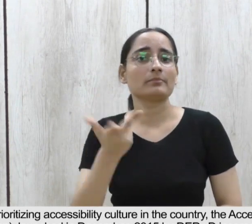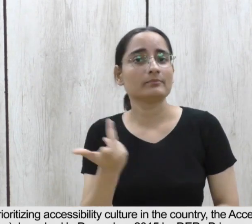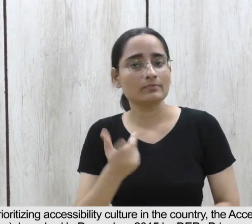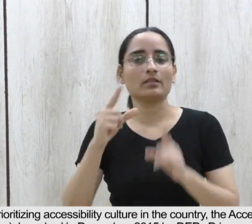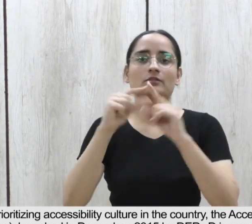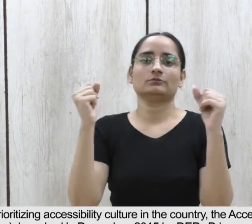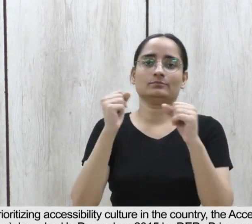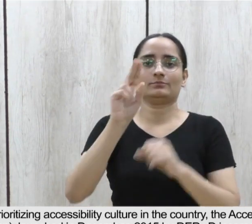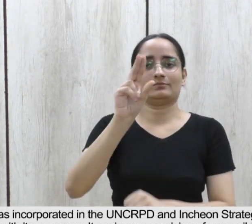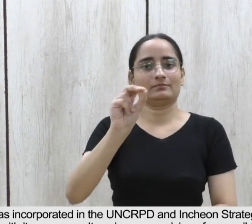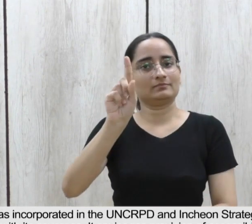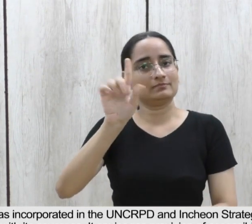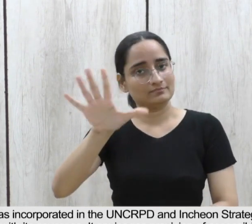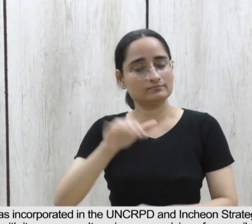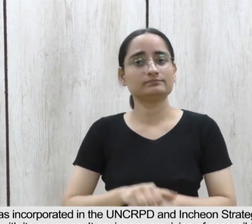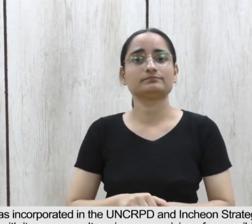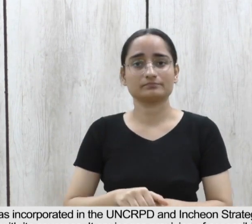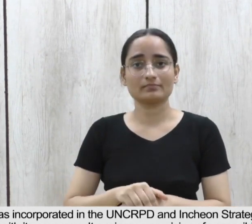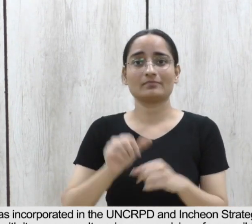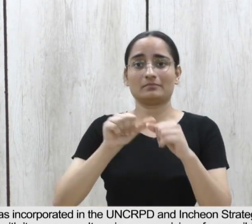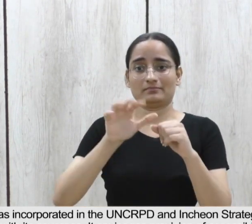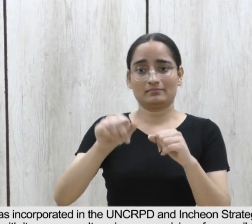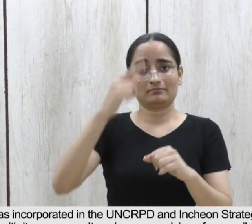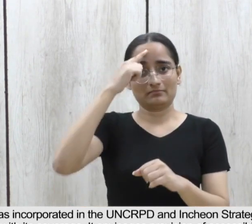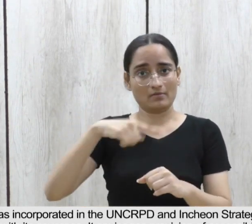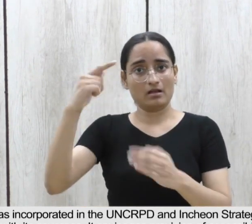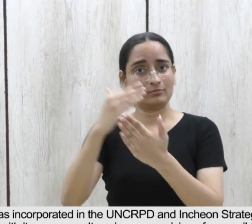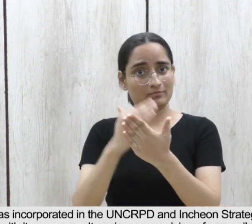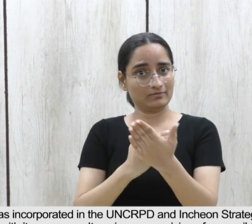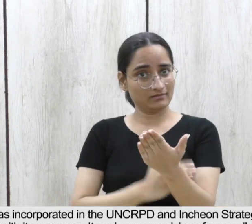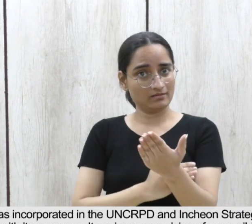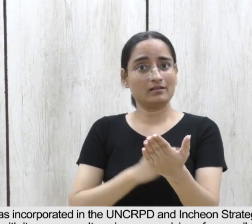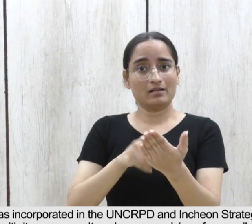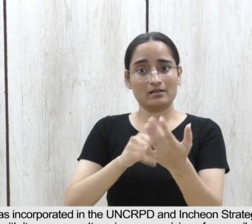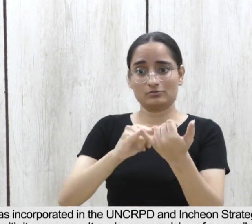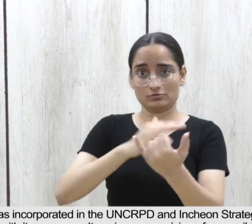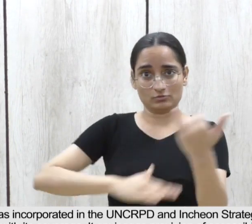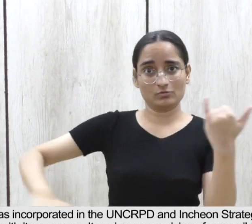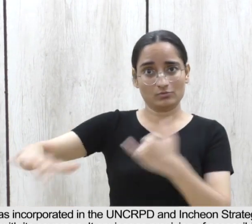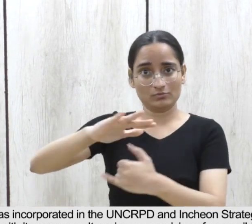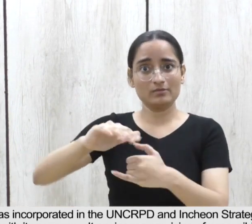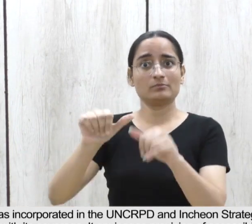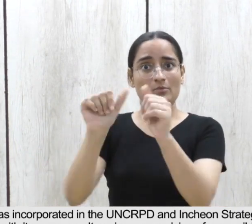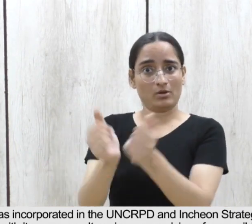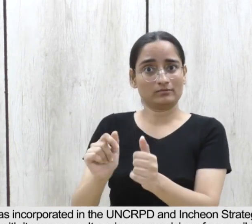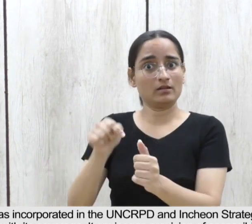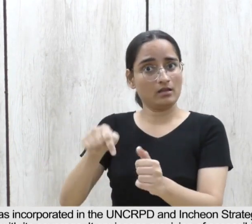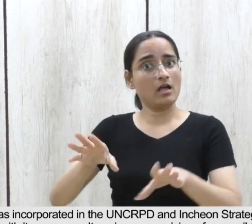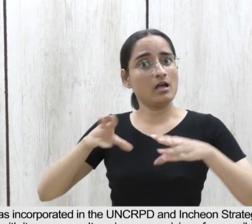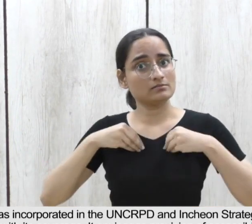philosophy of the social model of disability as incorporated in the UNCRPD and